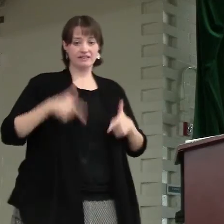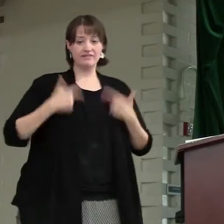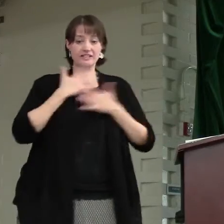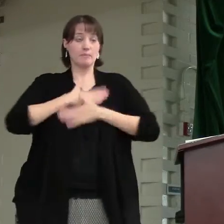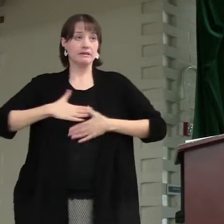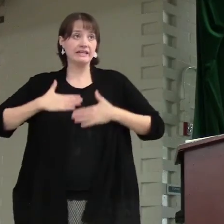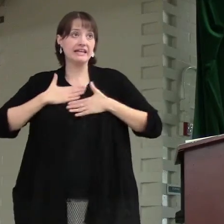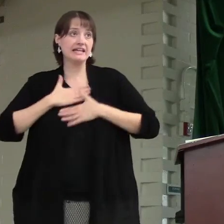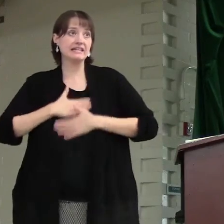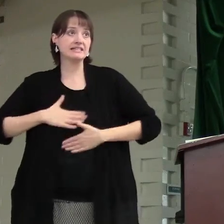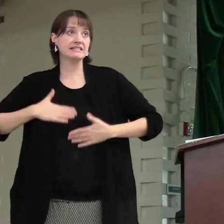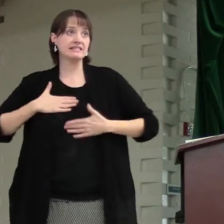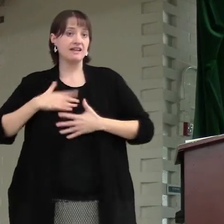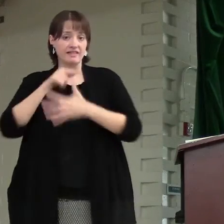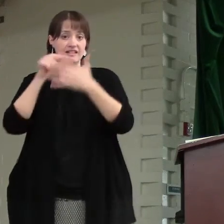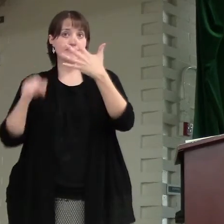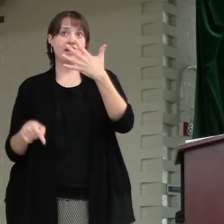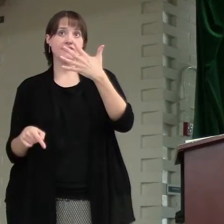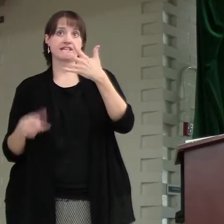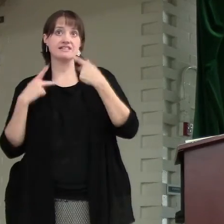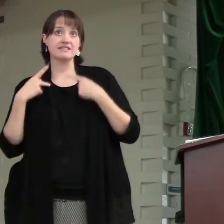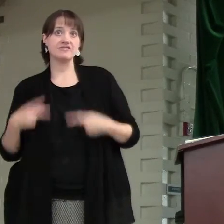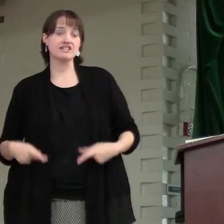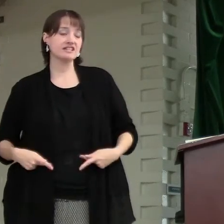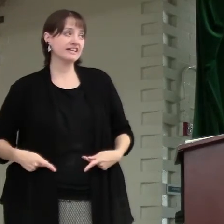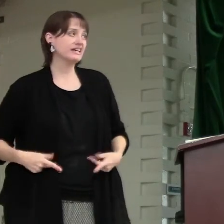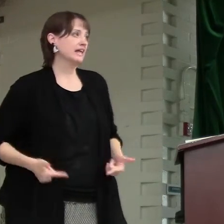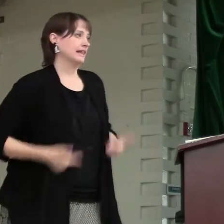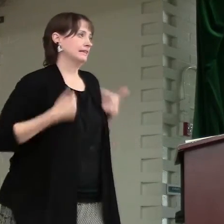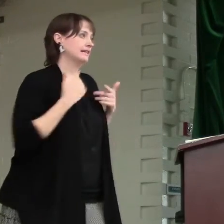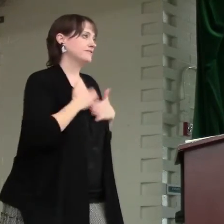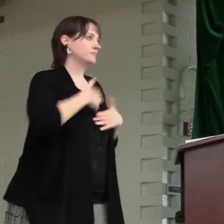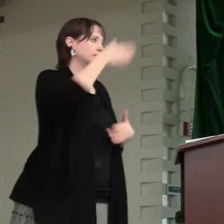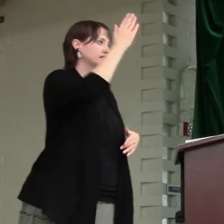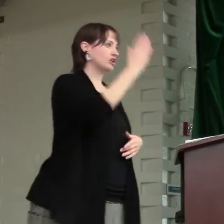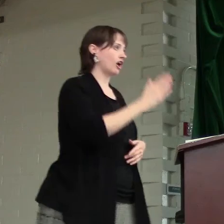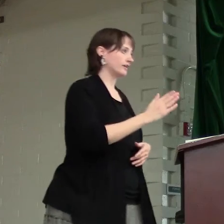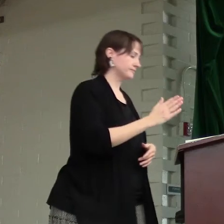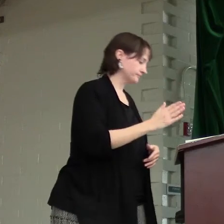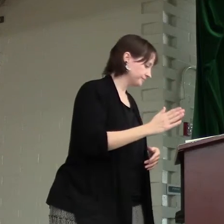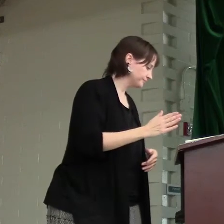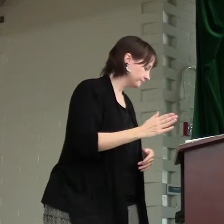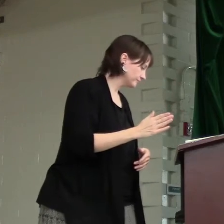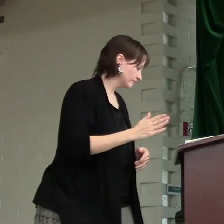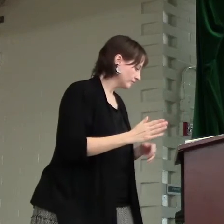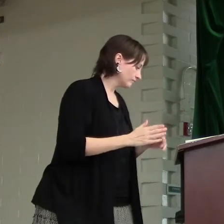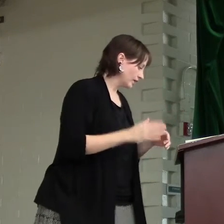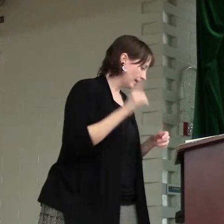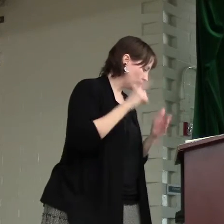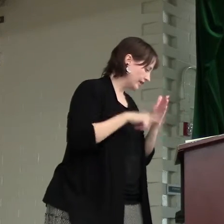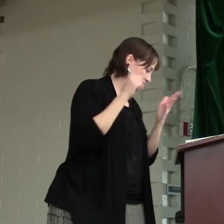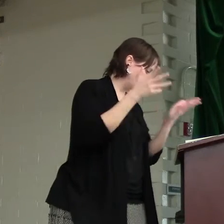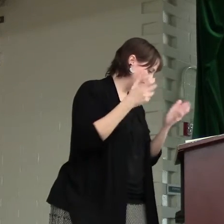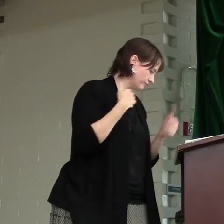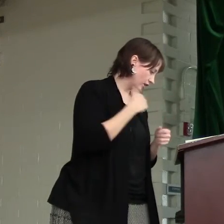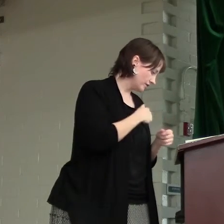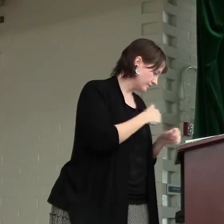living to please these five senses physically, live to please God and what He wants for us.